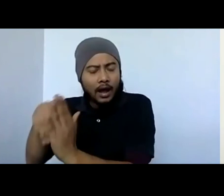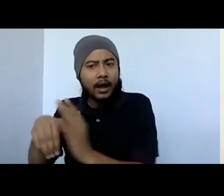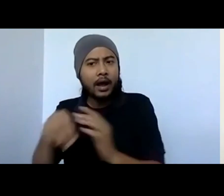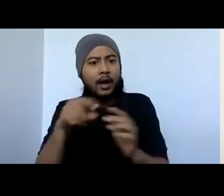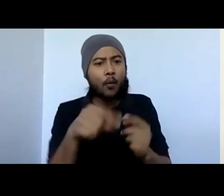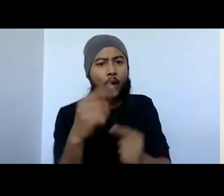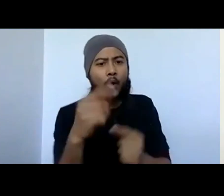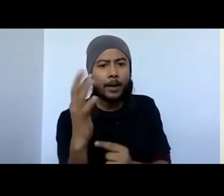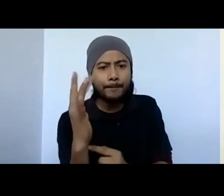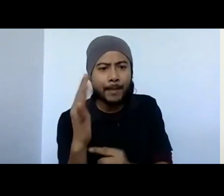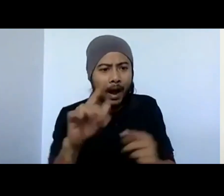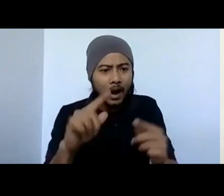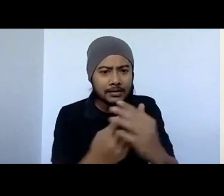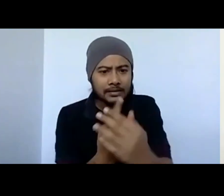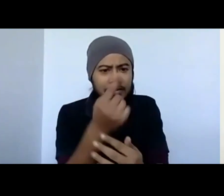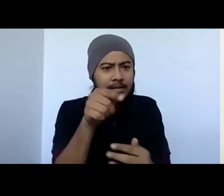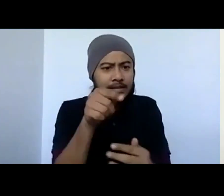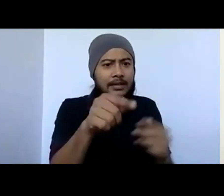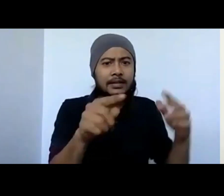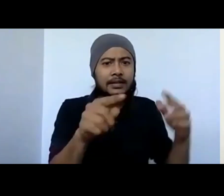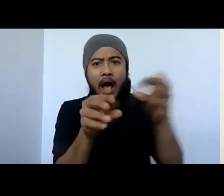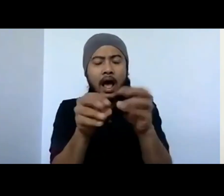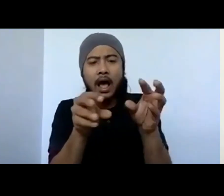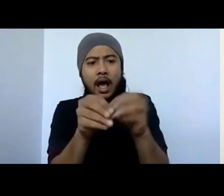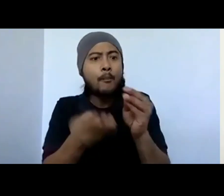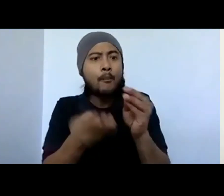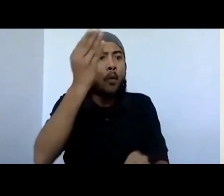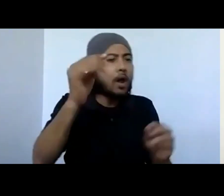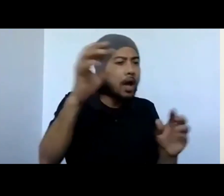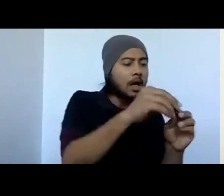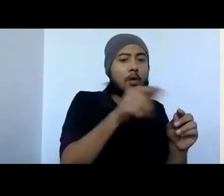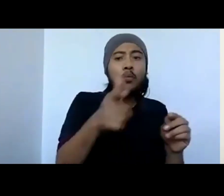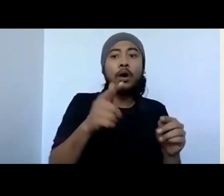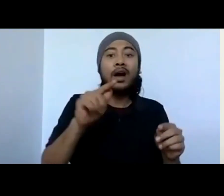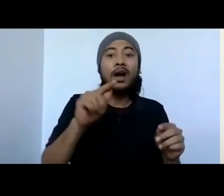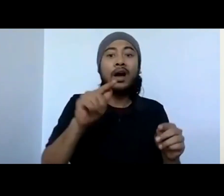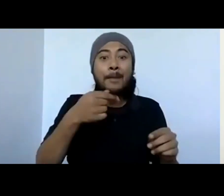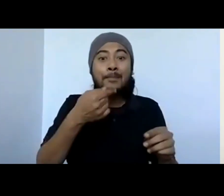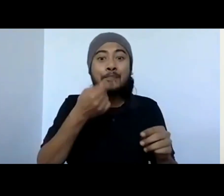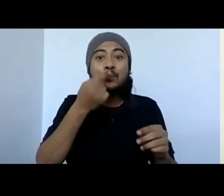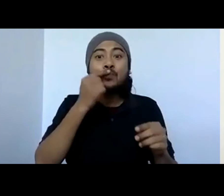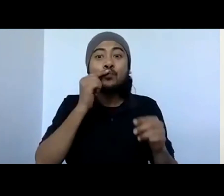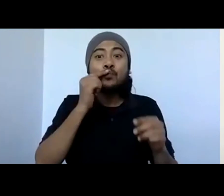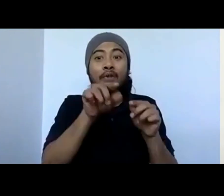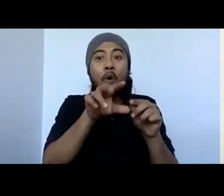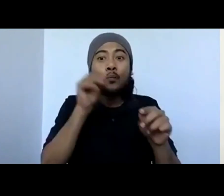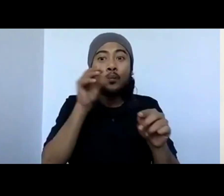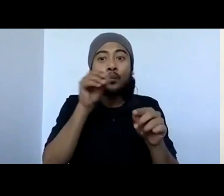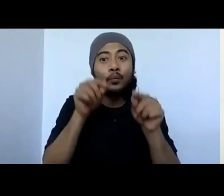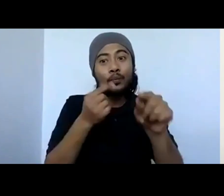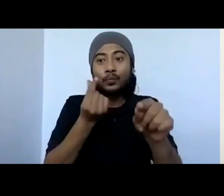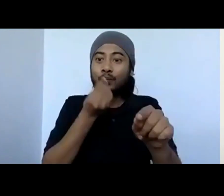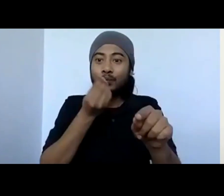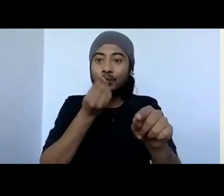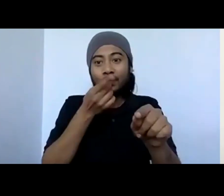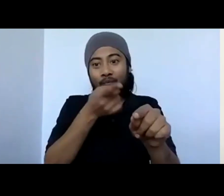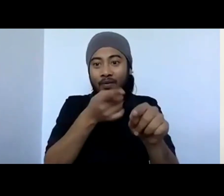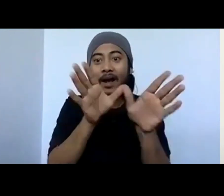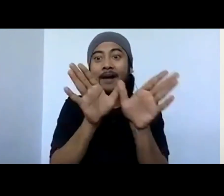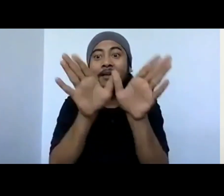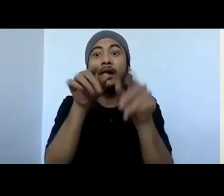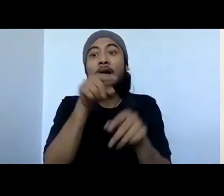provide nectars to these butterflies or any other insects. It's just not butterflies. There are damsel flies,